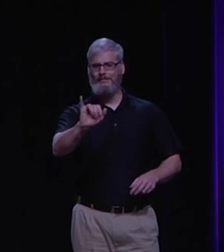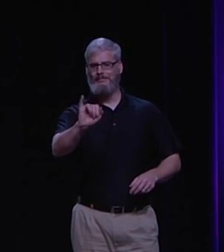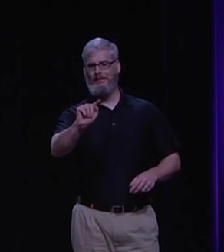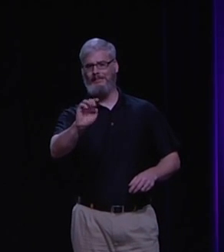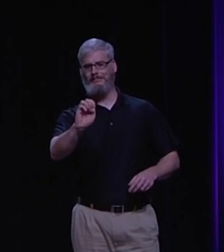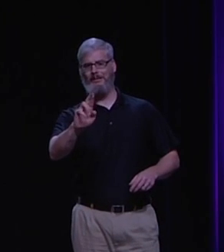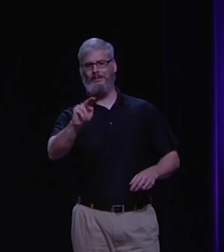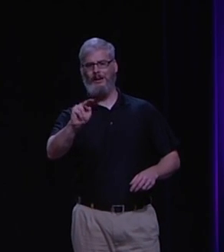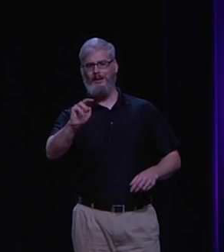cities, cities,